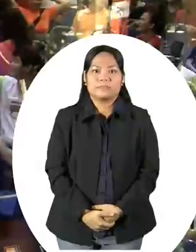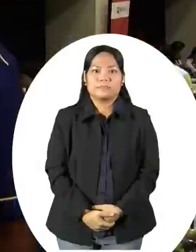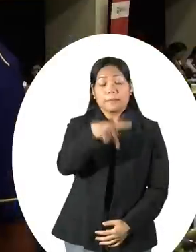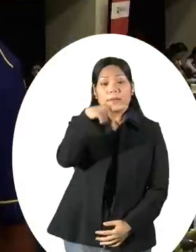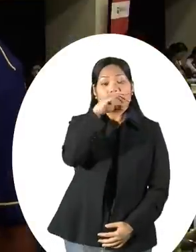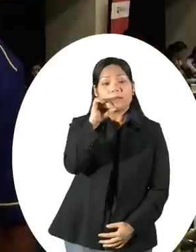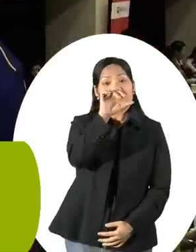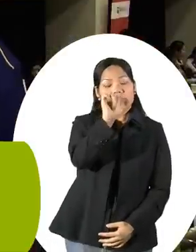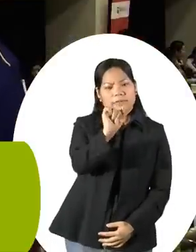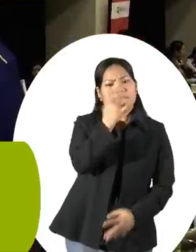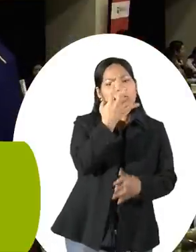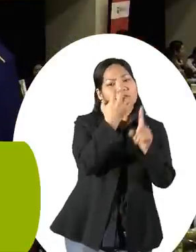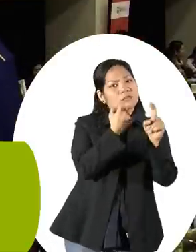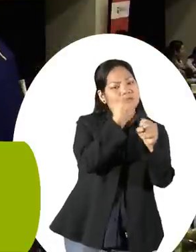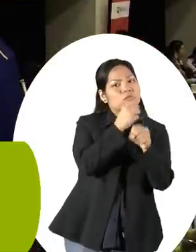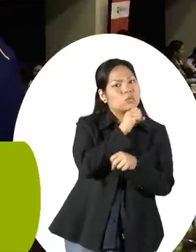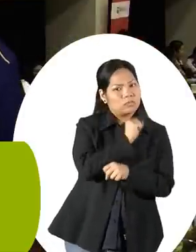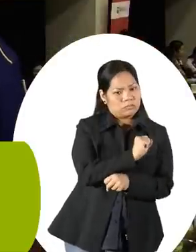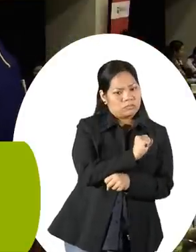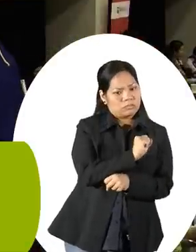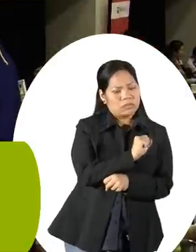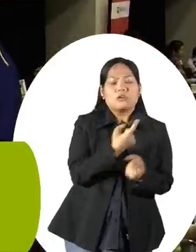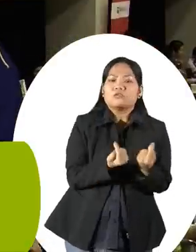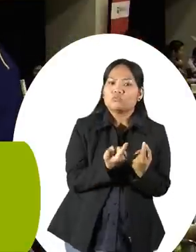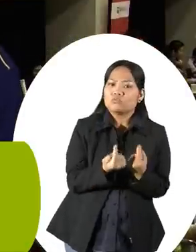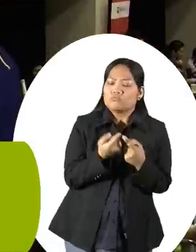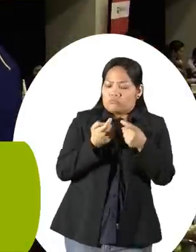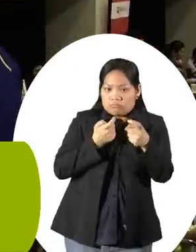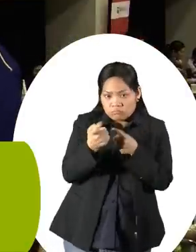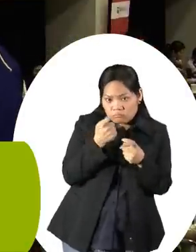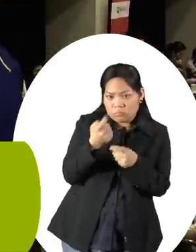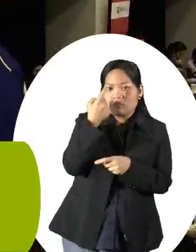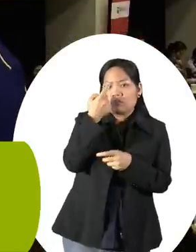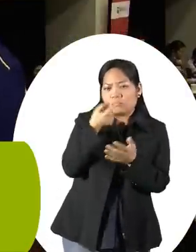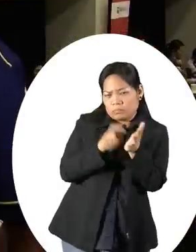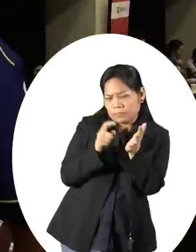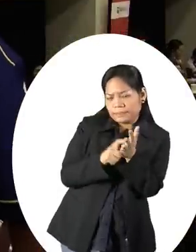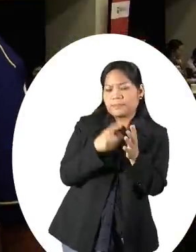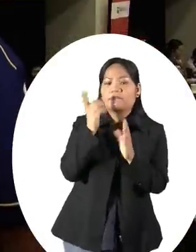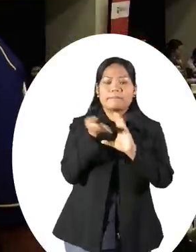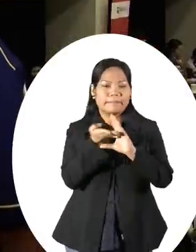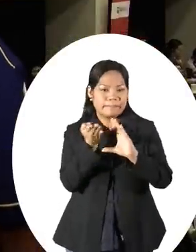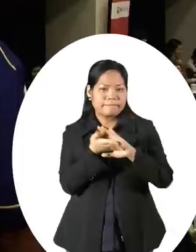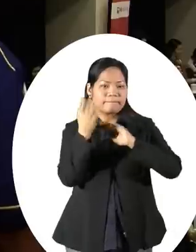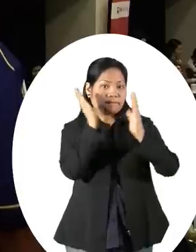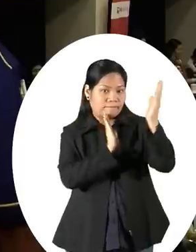PNA has been in the industry for the last 14 years. We manage debts for the financial that is basically local and foreign banks.